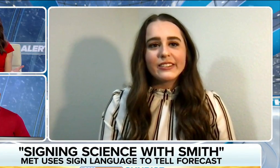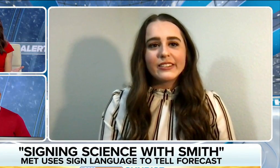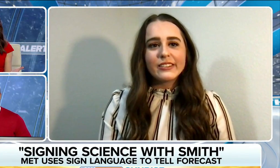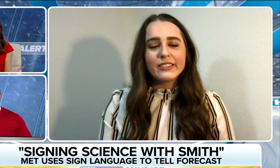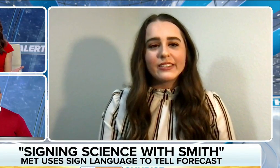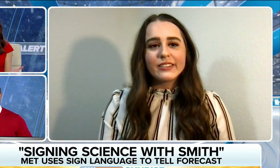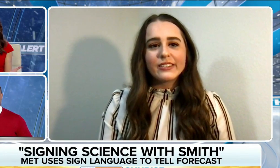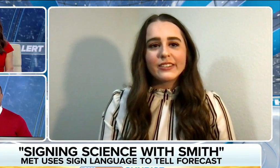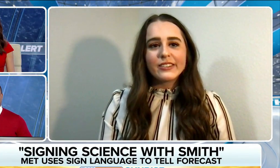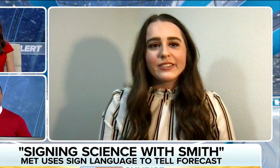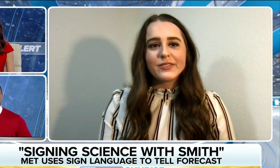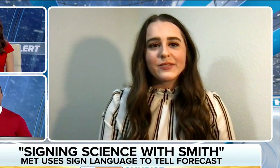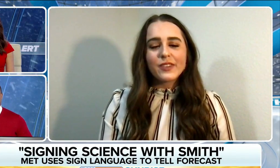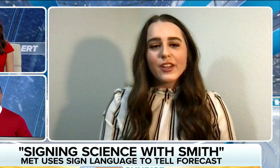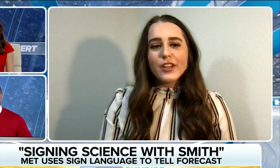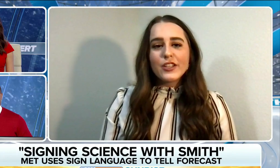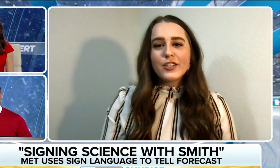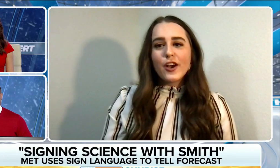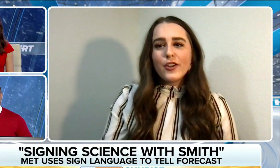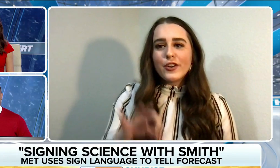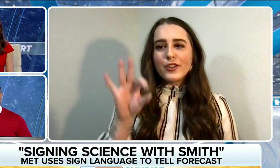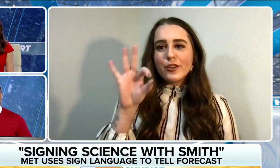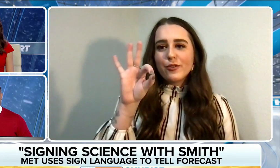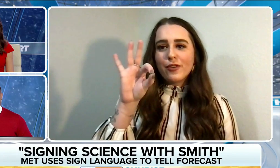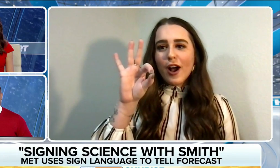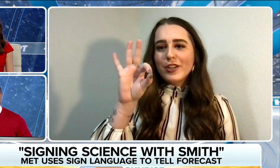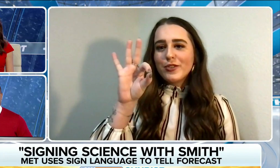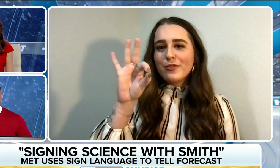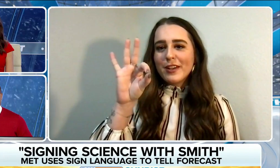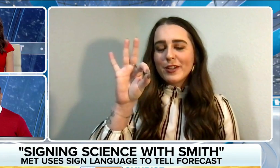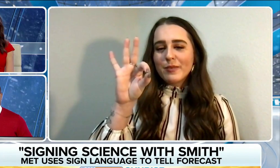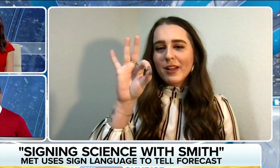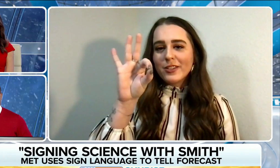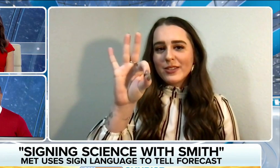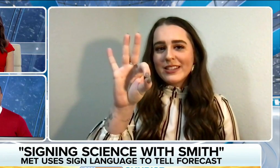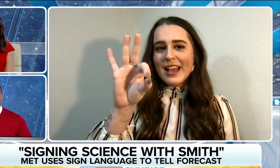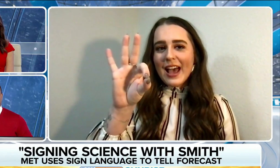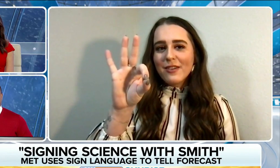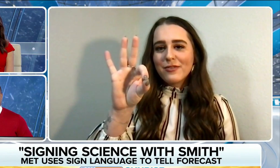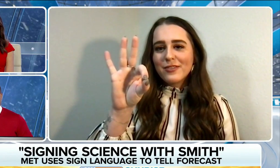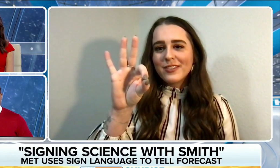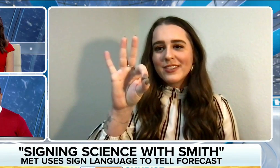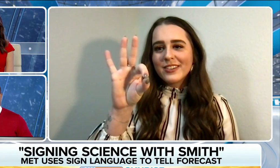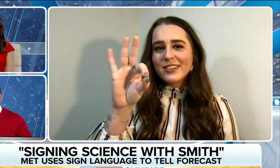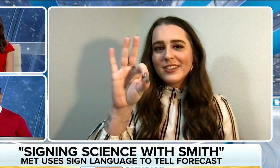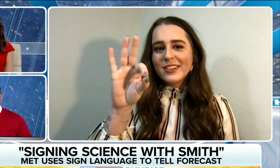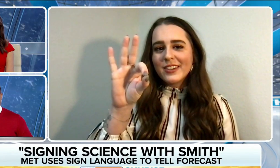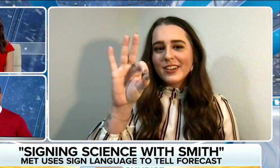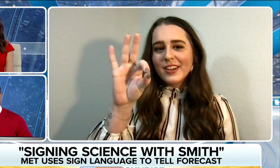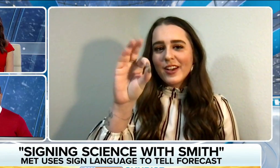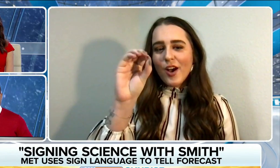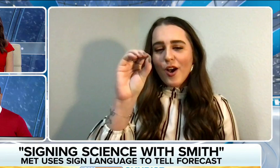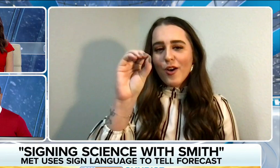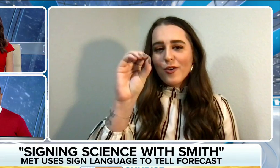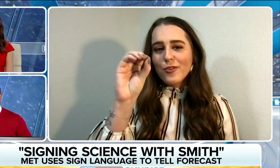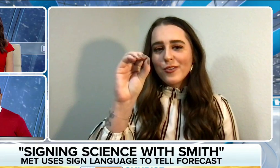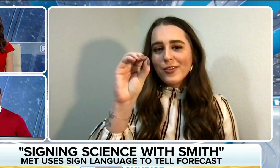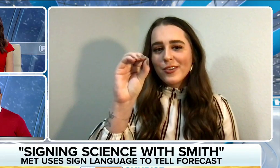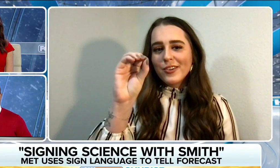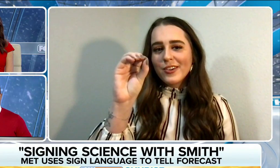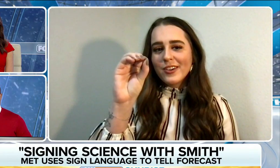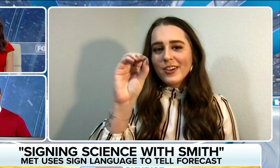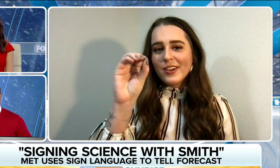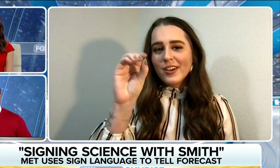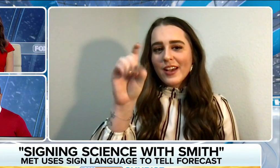Weather Sunrise? So you could do Fox. You'd fingerspell it. So this is an F. F? Okay. O.